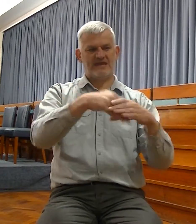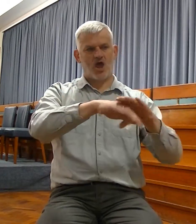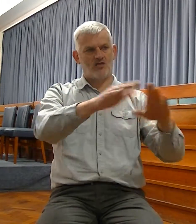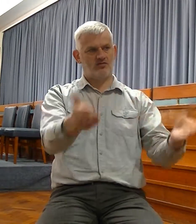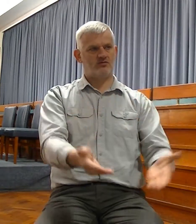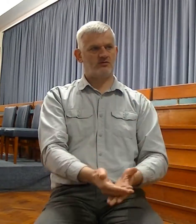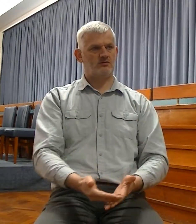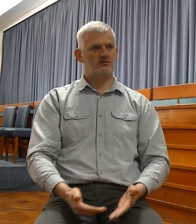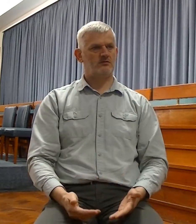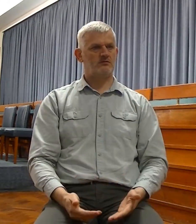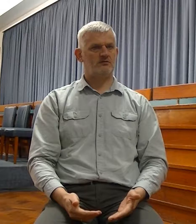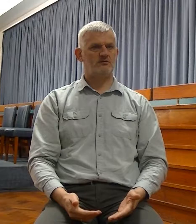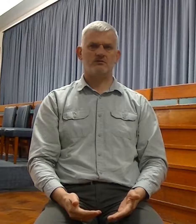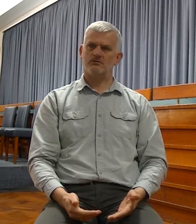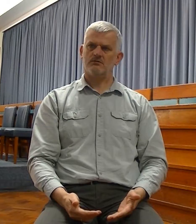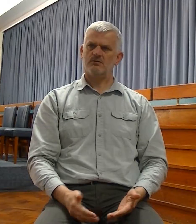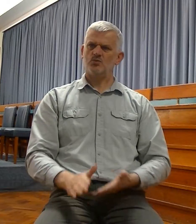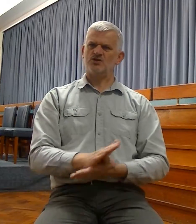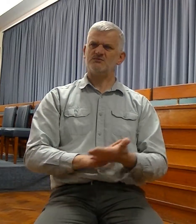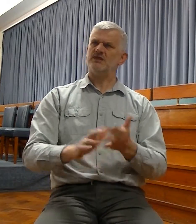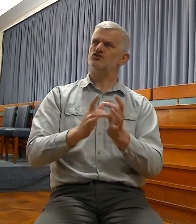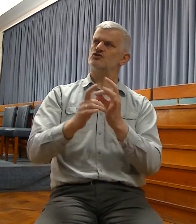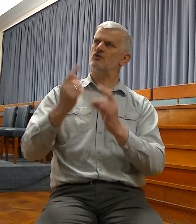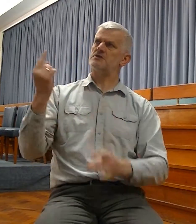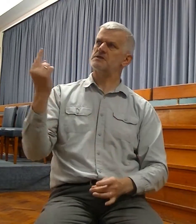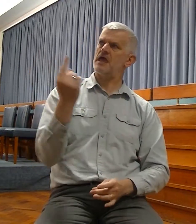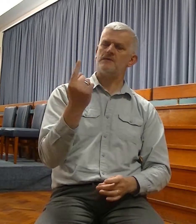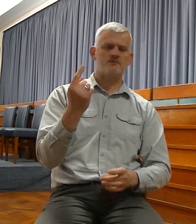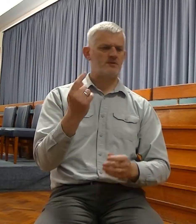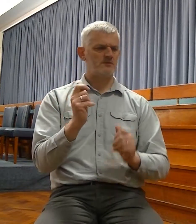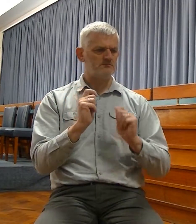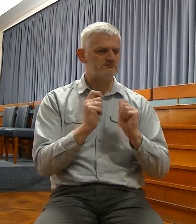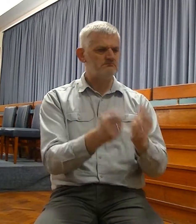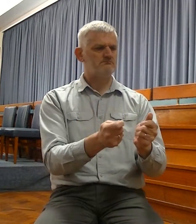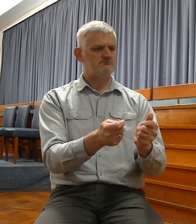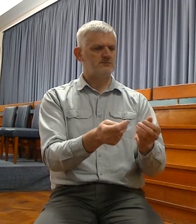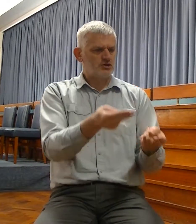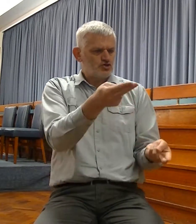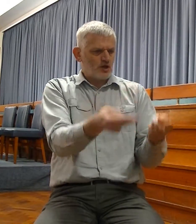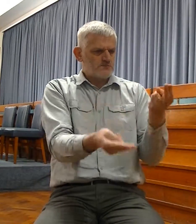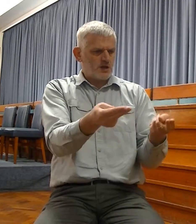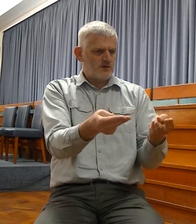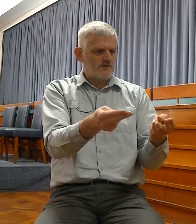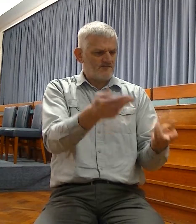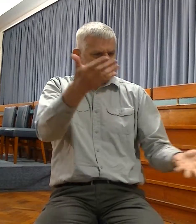what sense does Christ execute judgment and justice in the earth? Judgment,